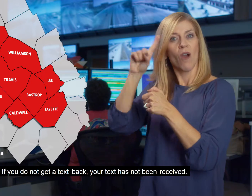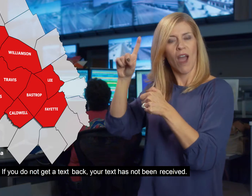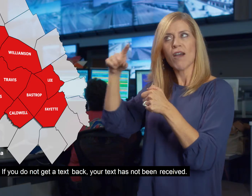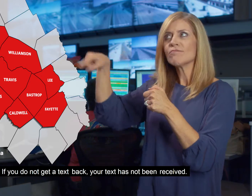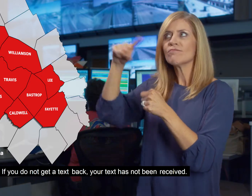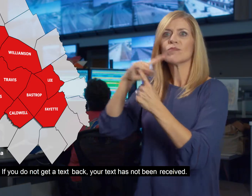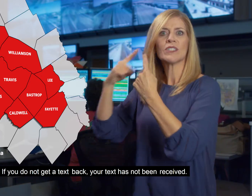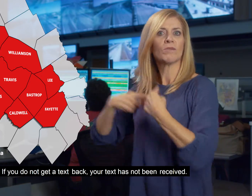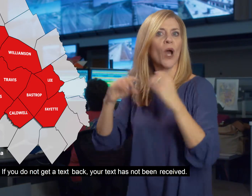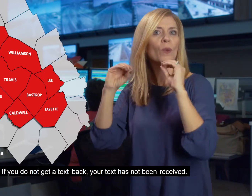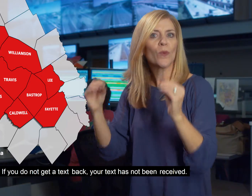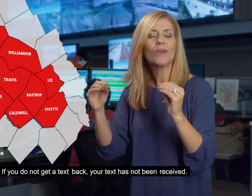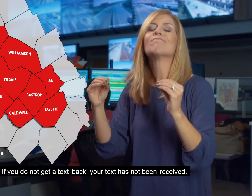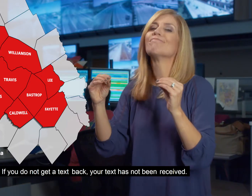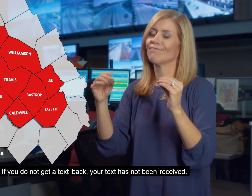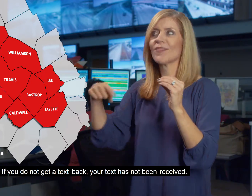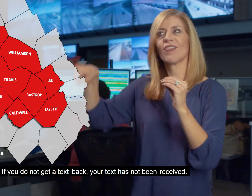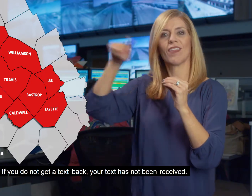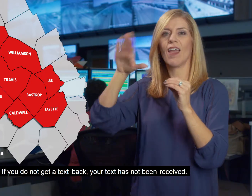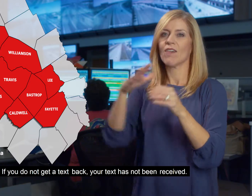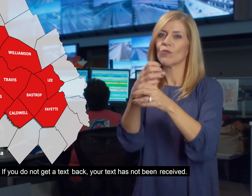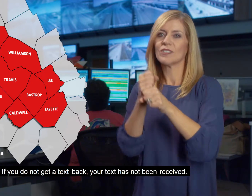If you do not get a text back, your text has not been received.